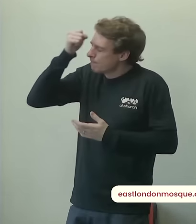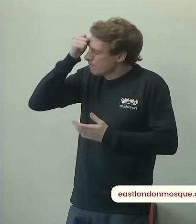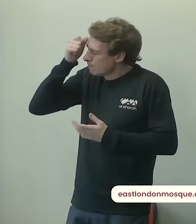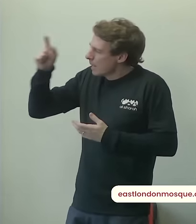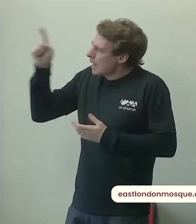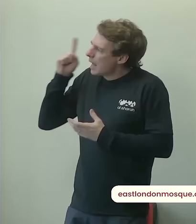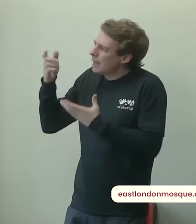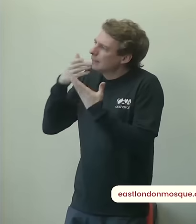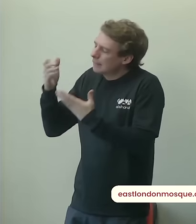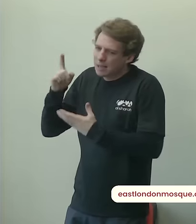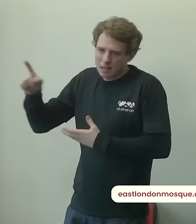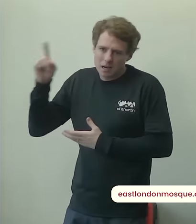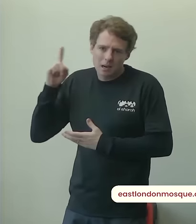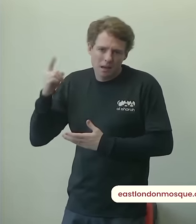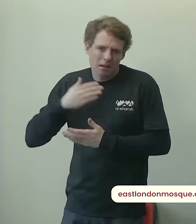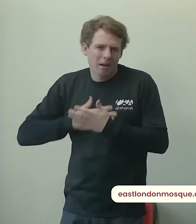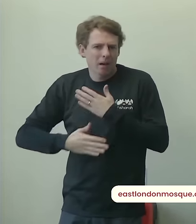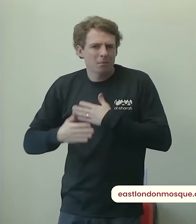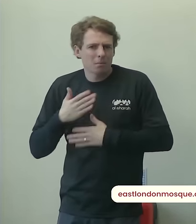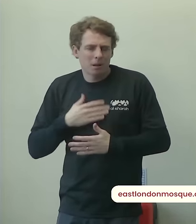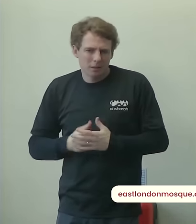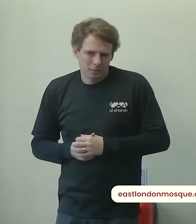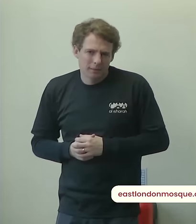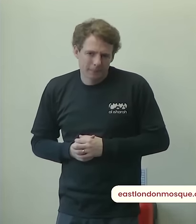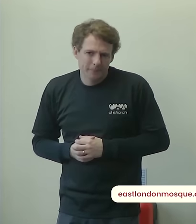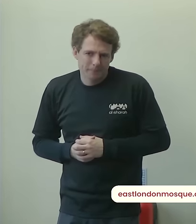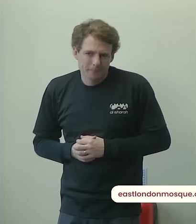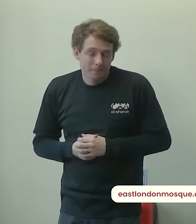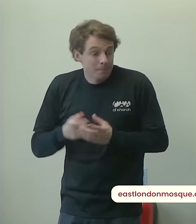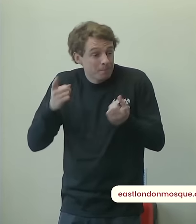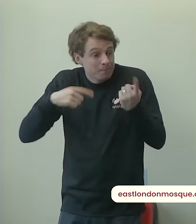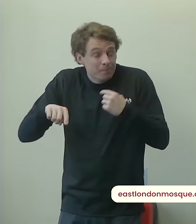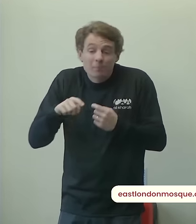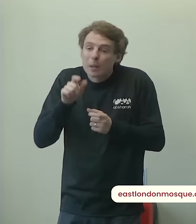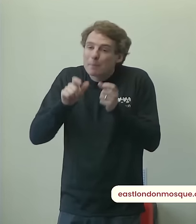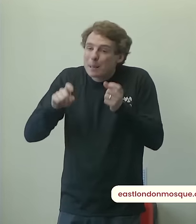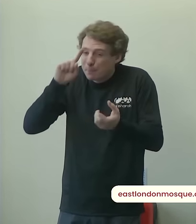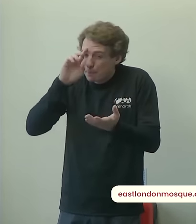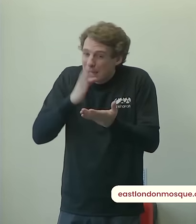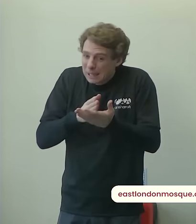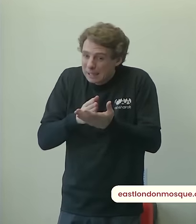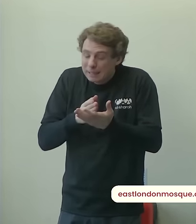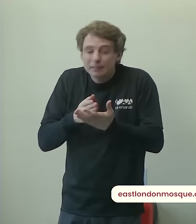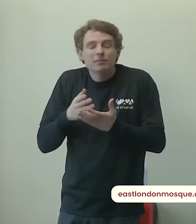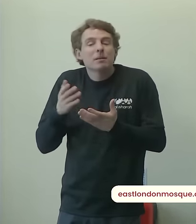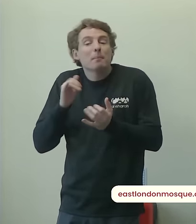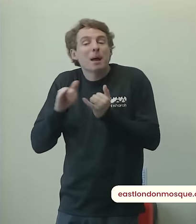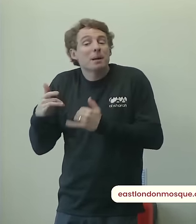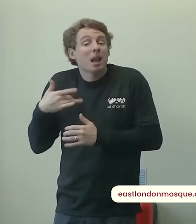says a true believers affairs are amazing because when they face hardship they bear sabr it's